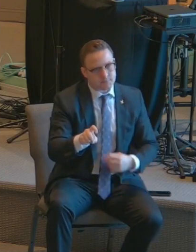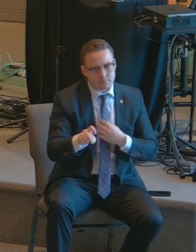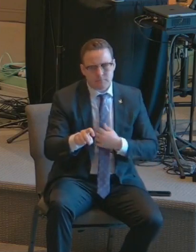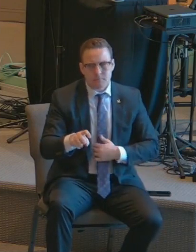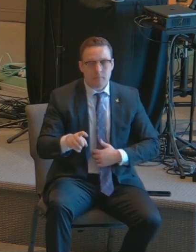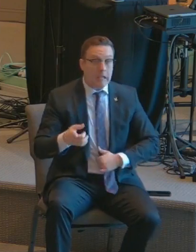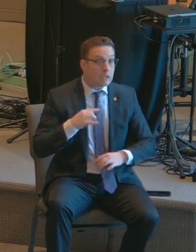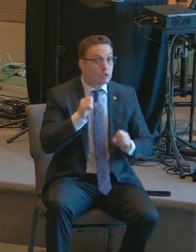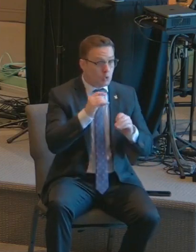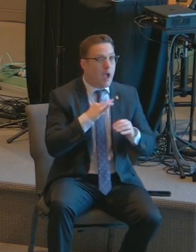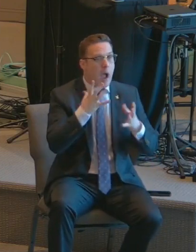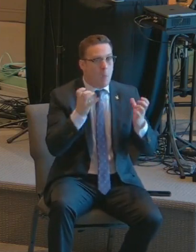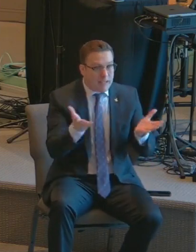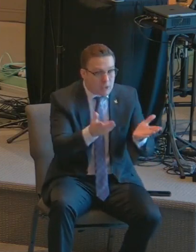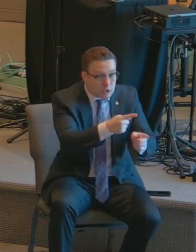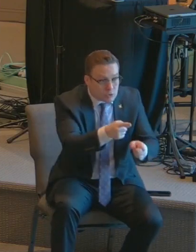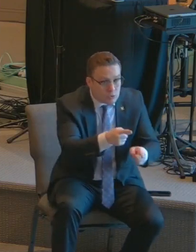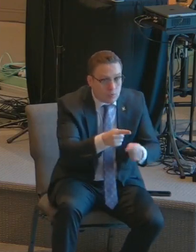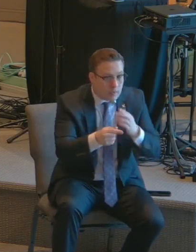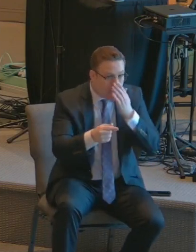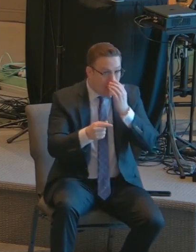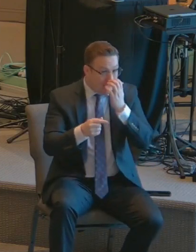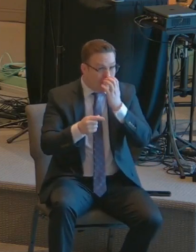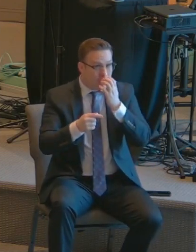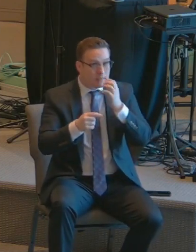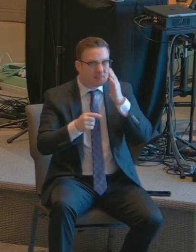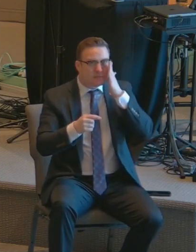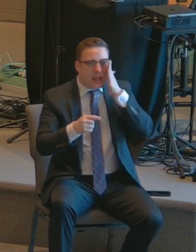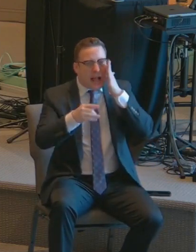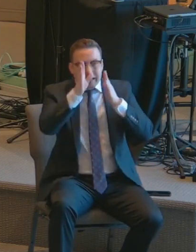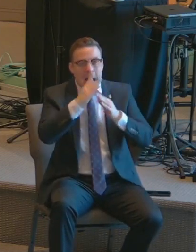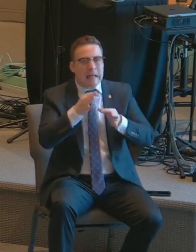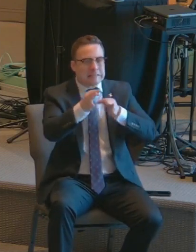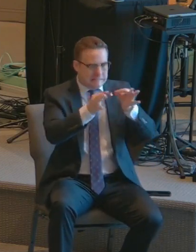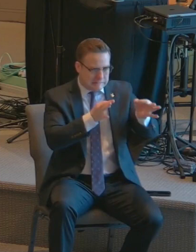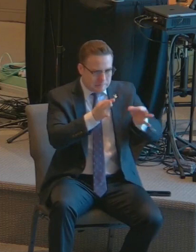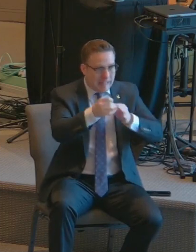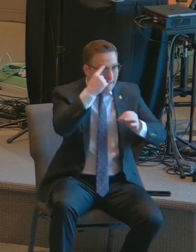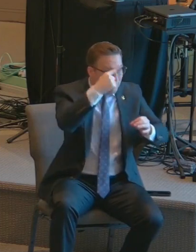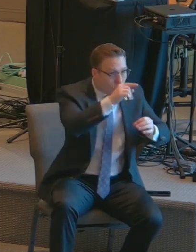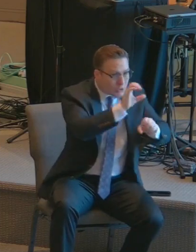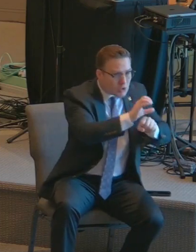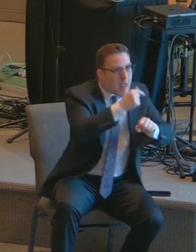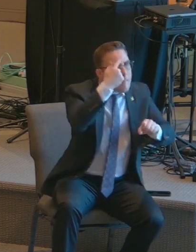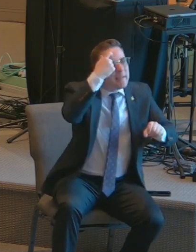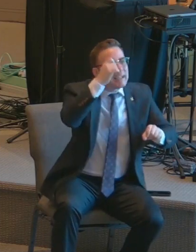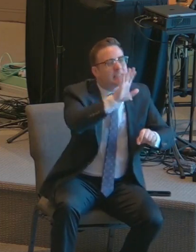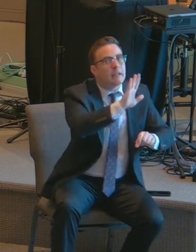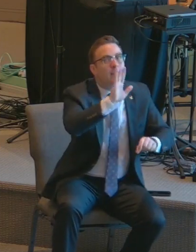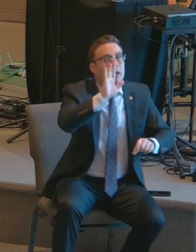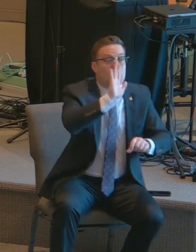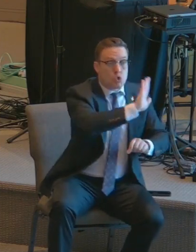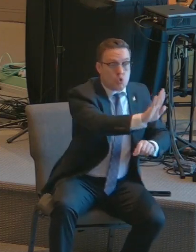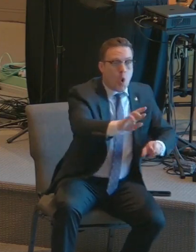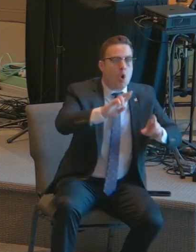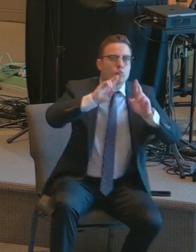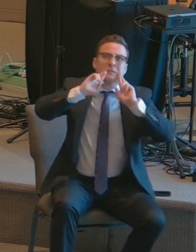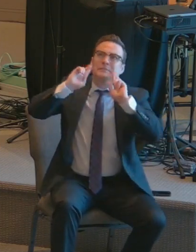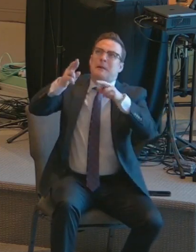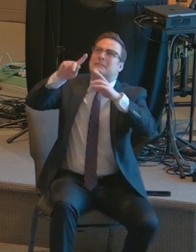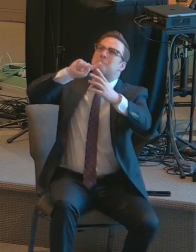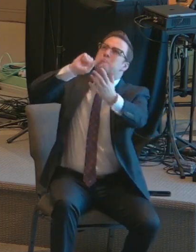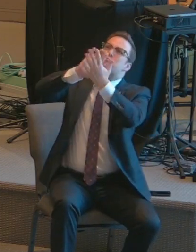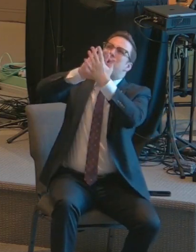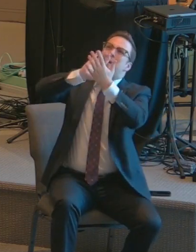So I can tell you, church, as a response to speak what God is telling the church right now, because of your response towards me, because of your